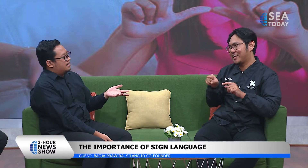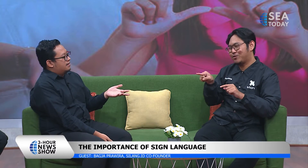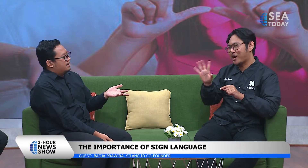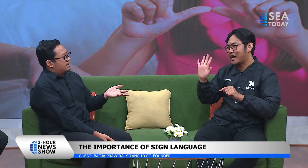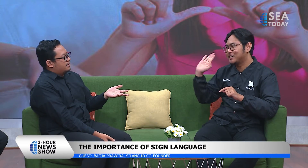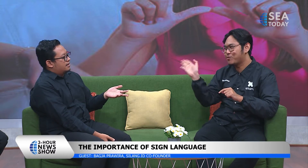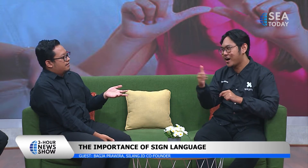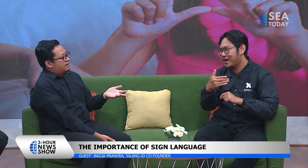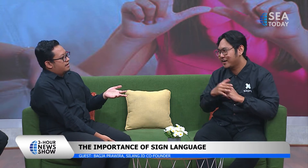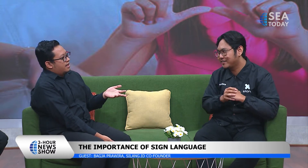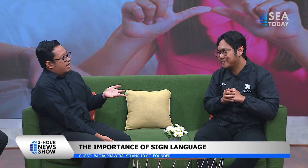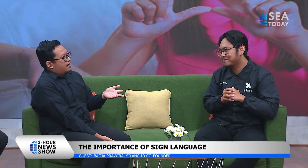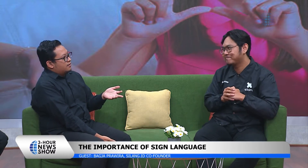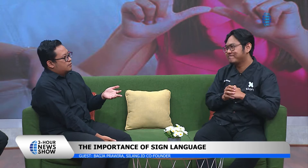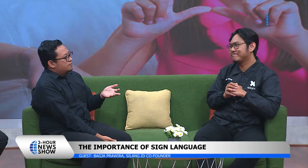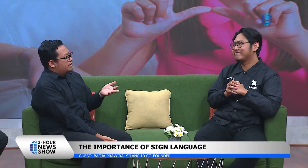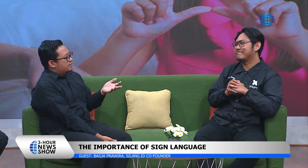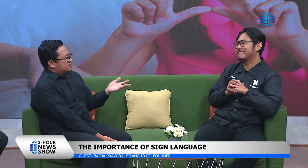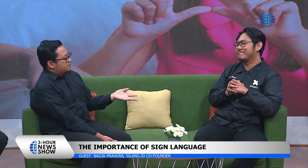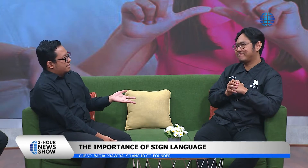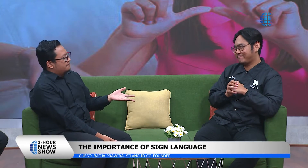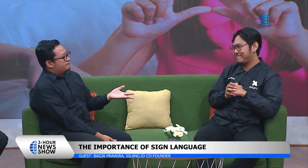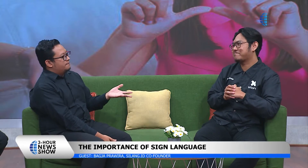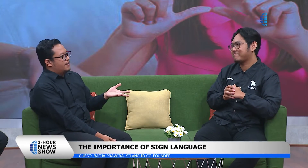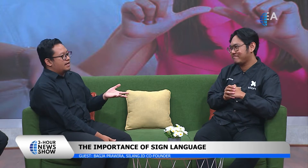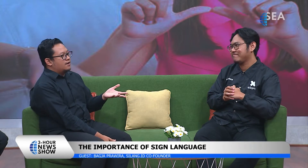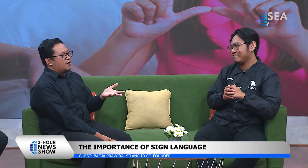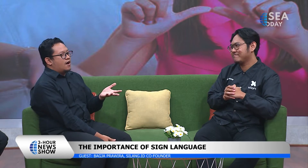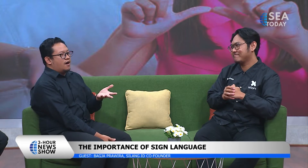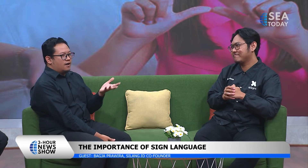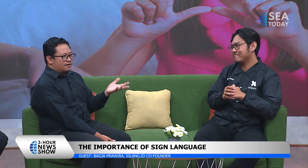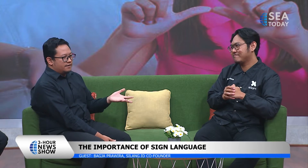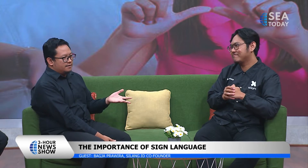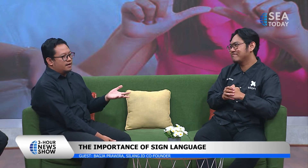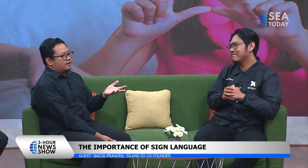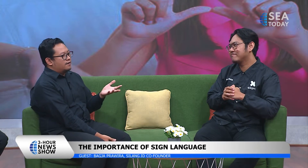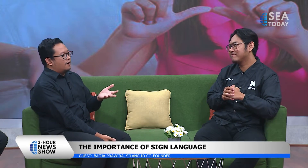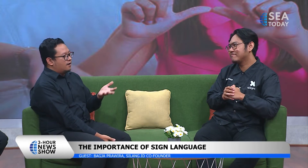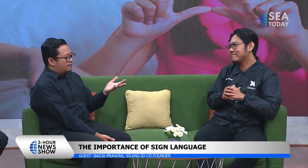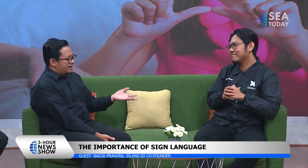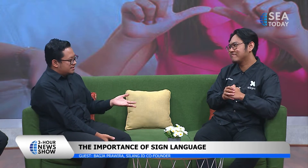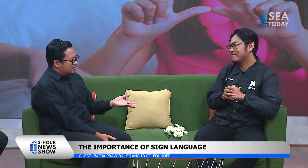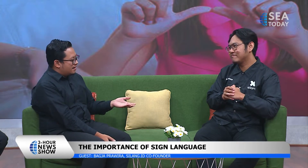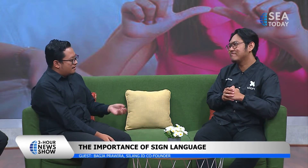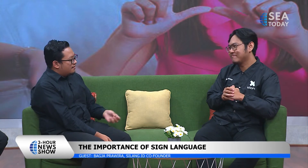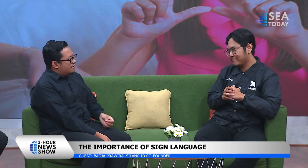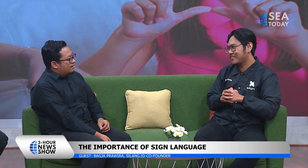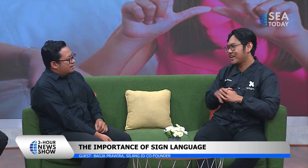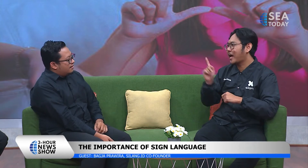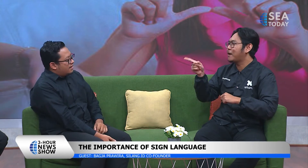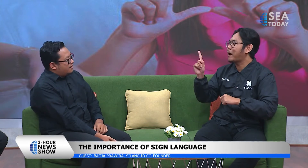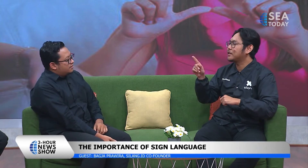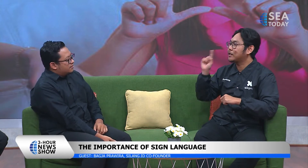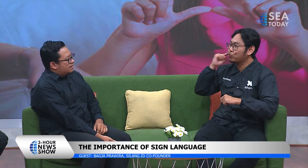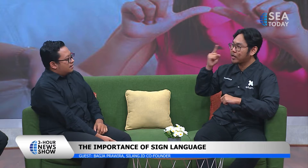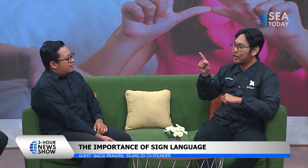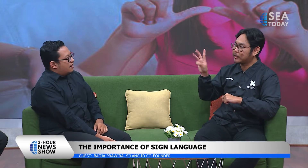uh couldn't be able to speak but not all of but not all of us are uh able to uh are